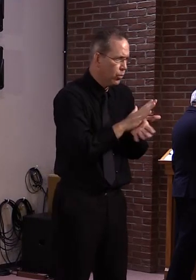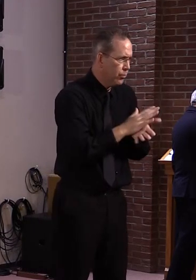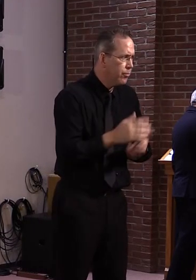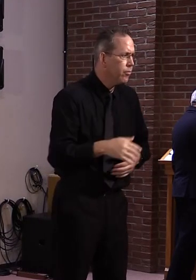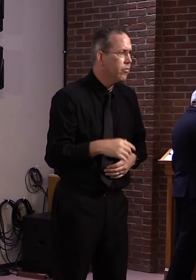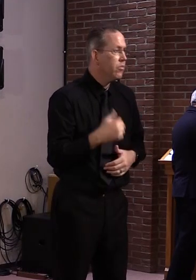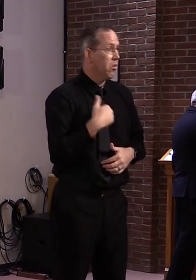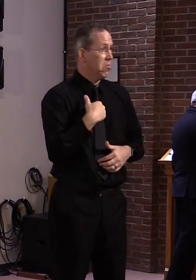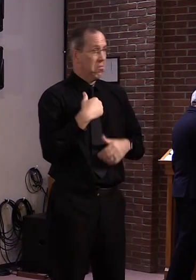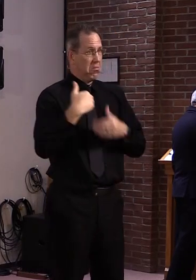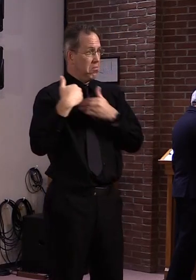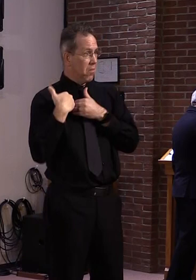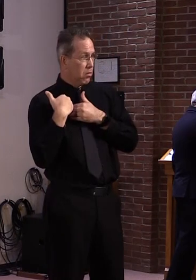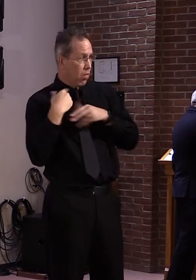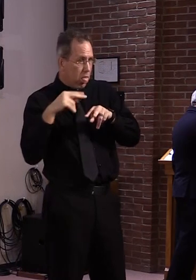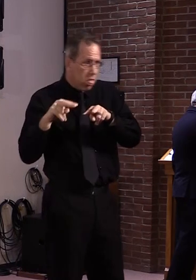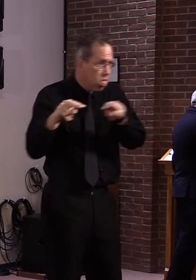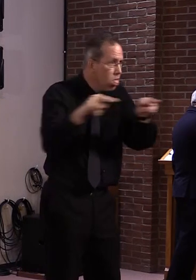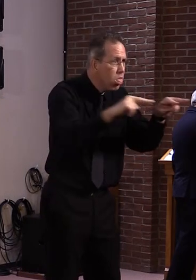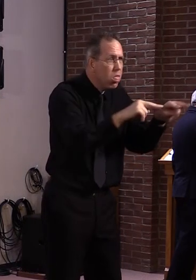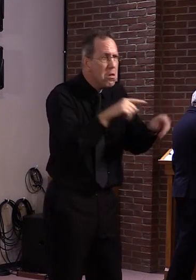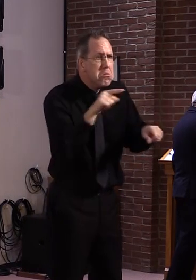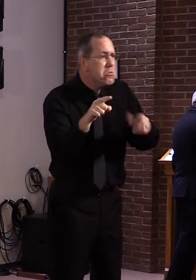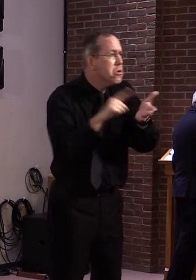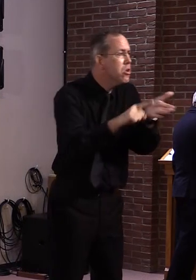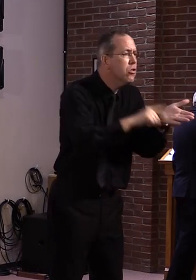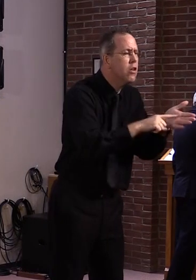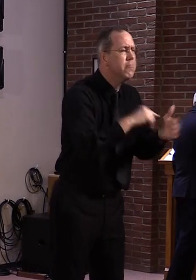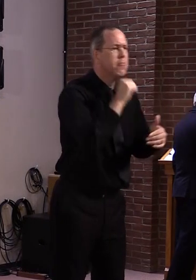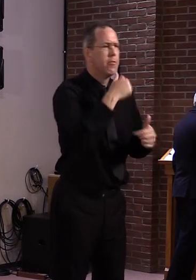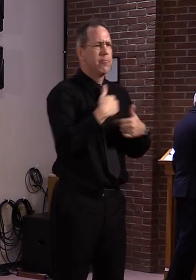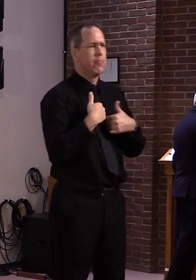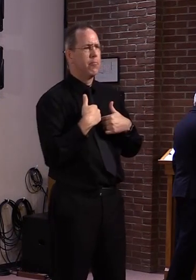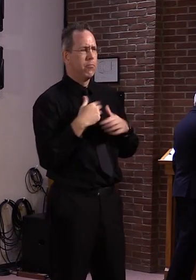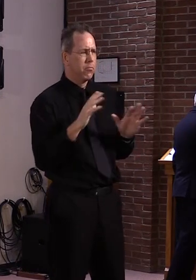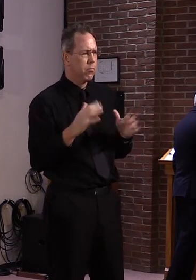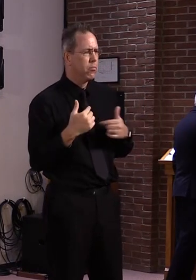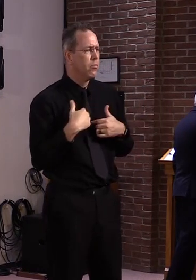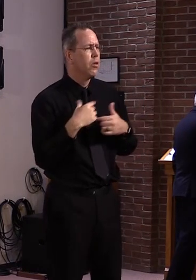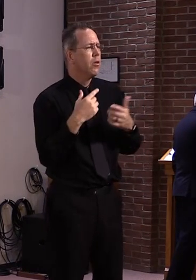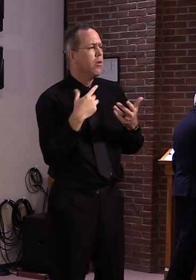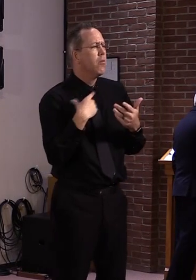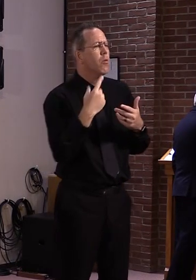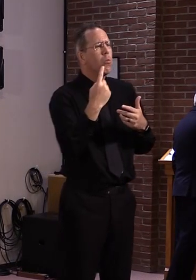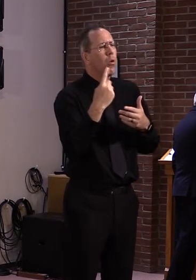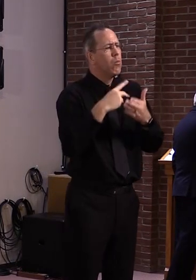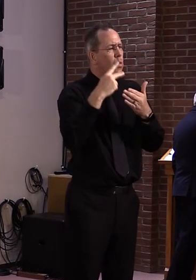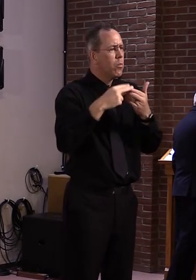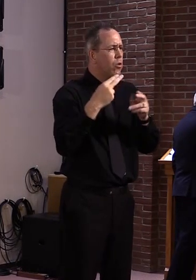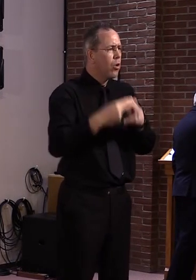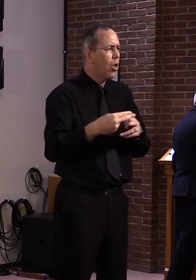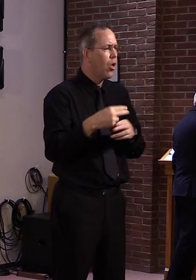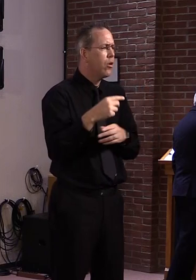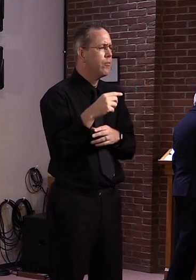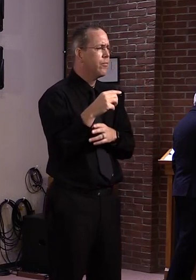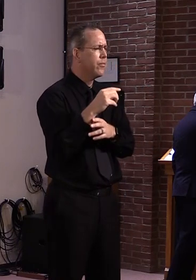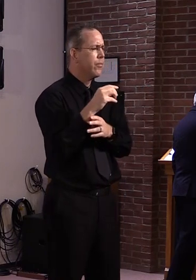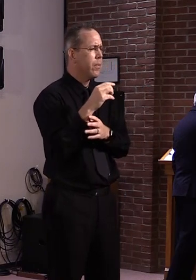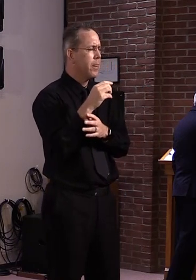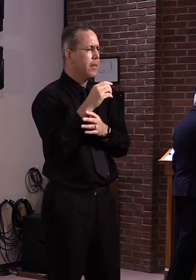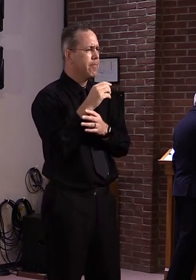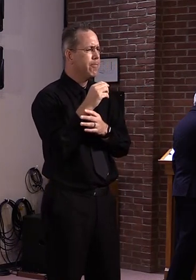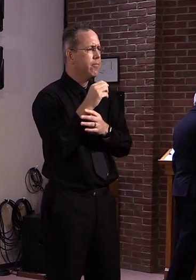community programs that we do have some more direct control over. But for the larger number of programs out there, we're not supervising